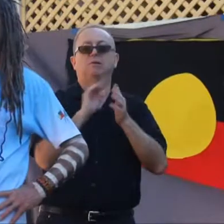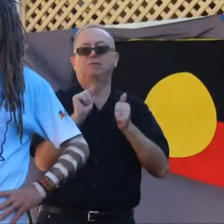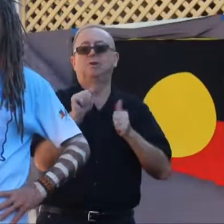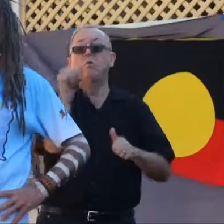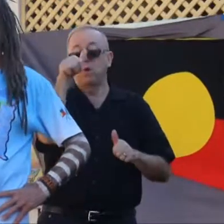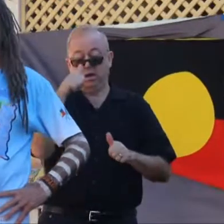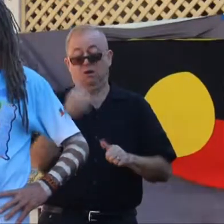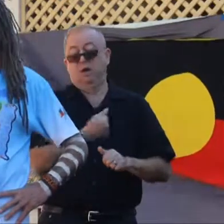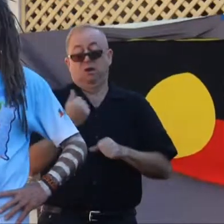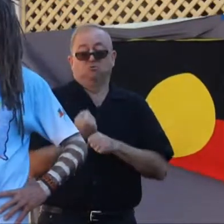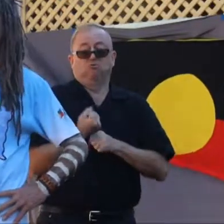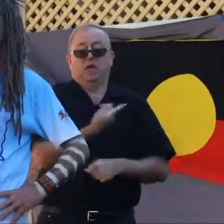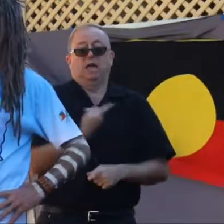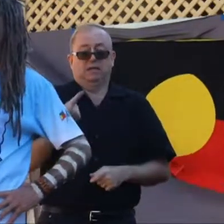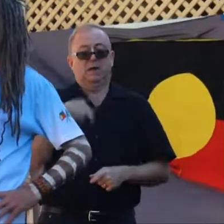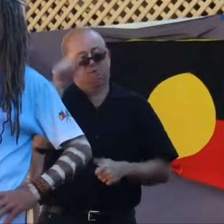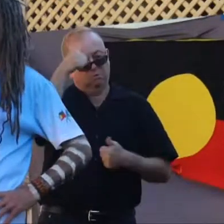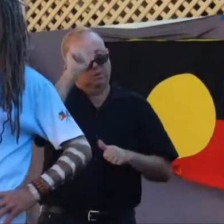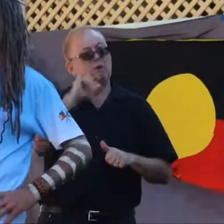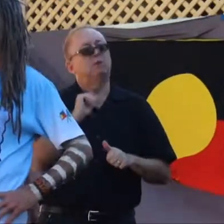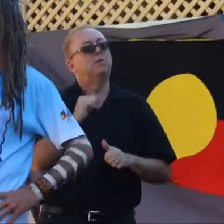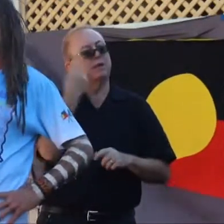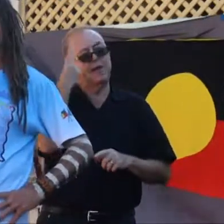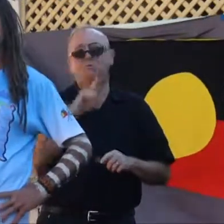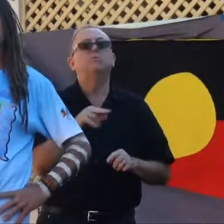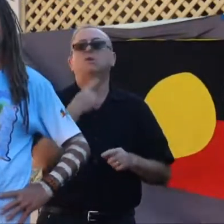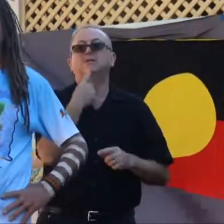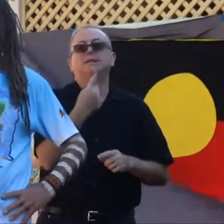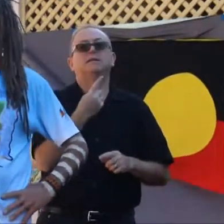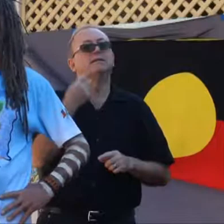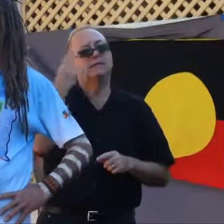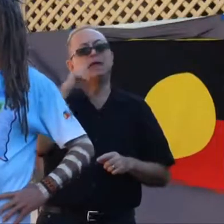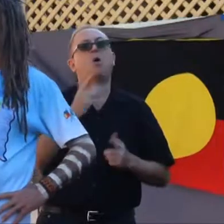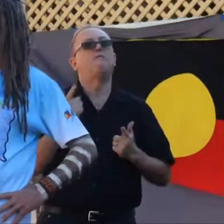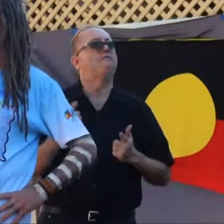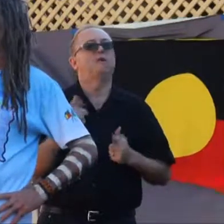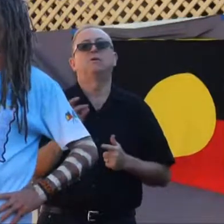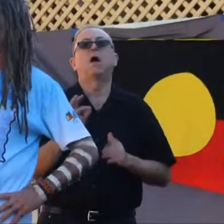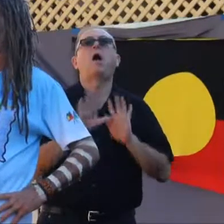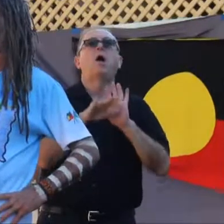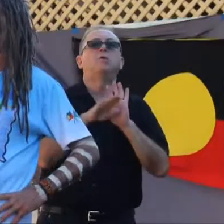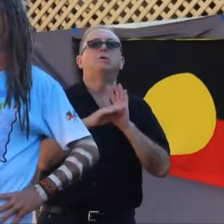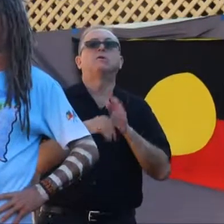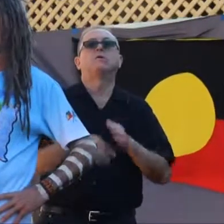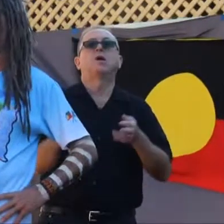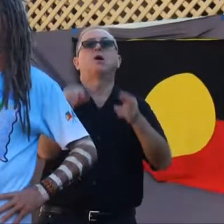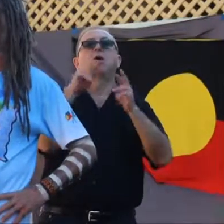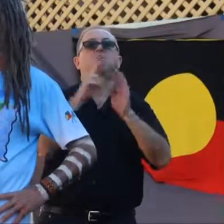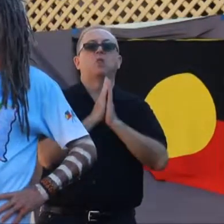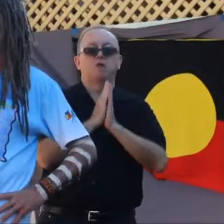name. Very rarely we mention his name, the creator of our great big nation. Because religion starts war and, and our people